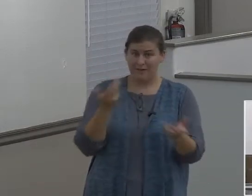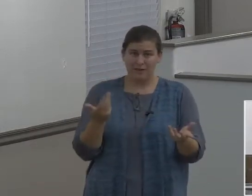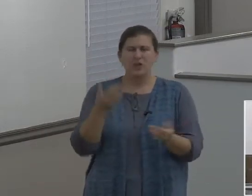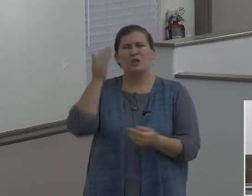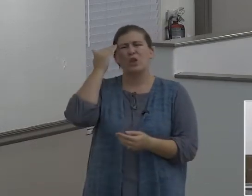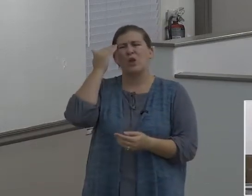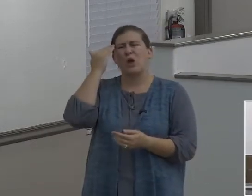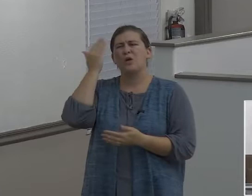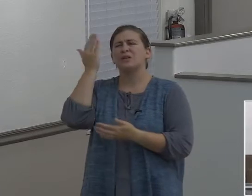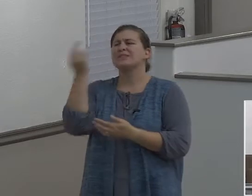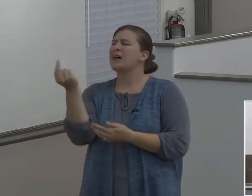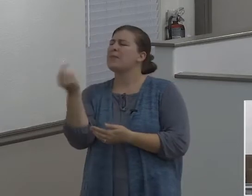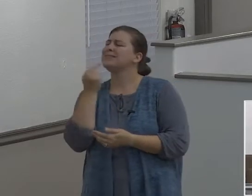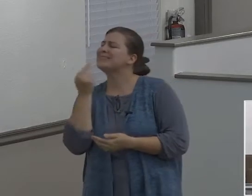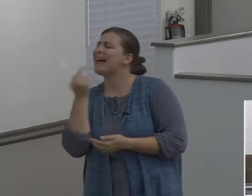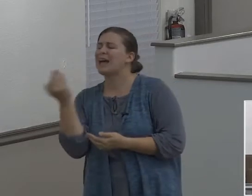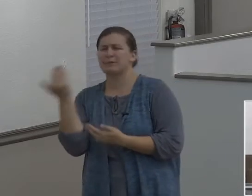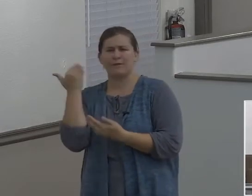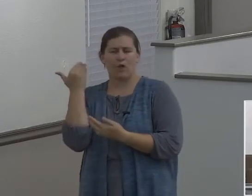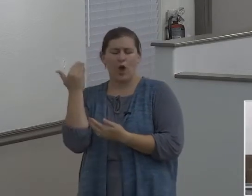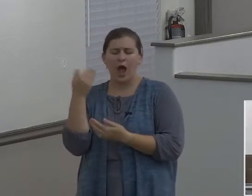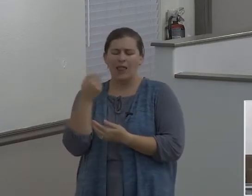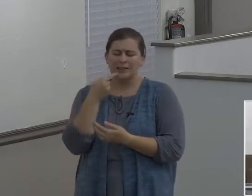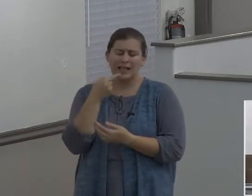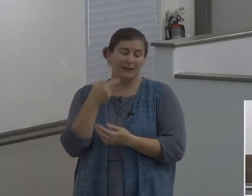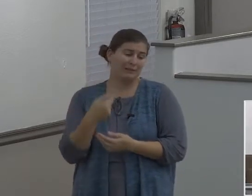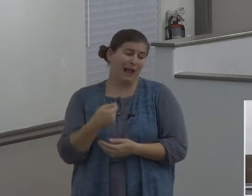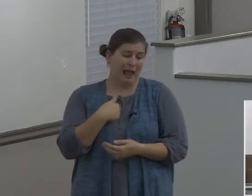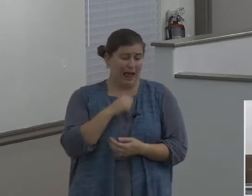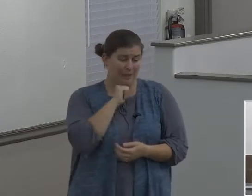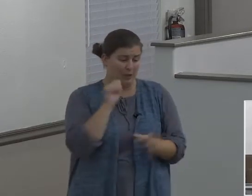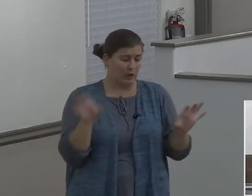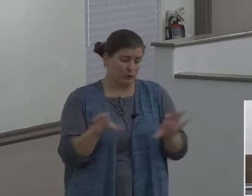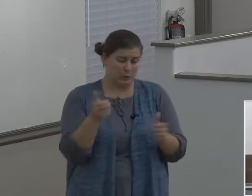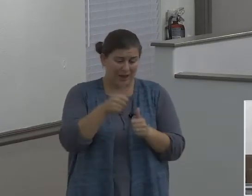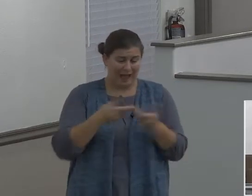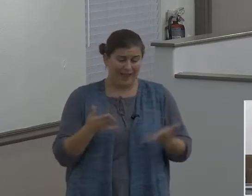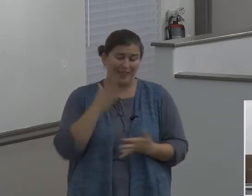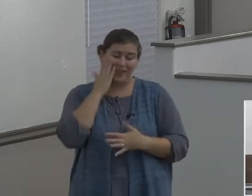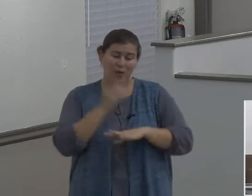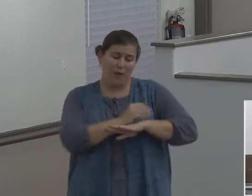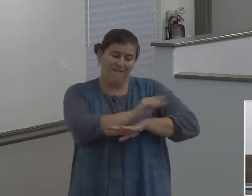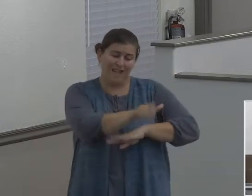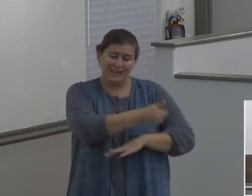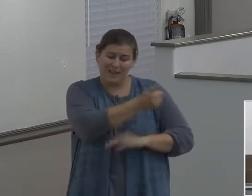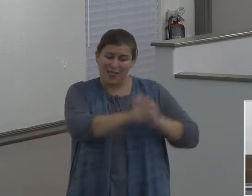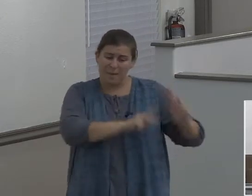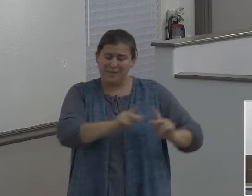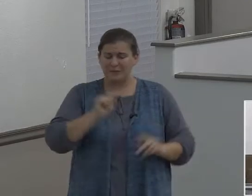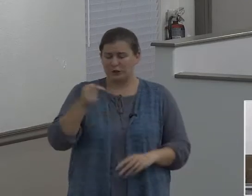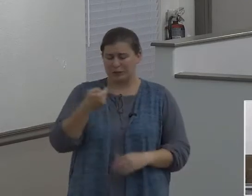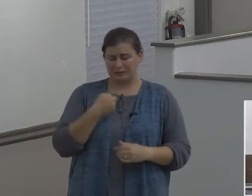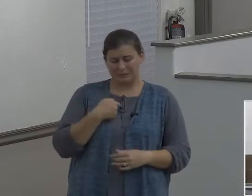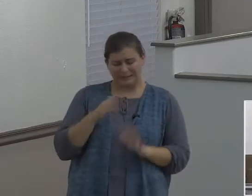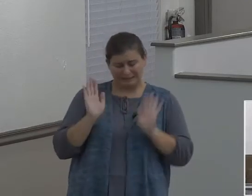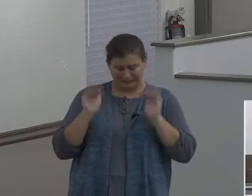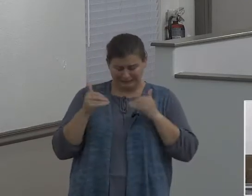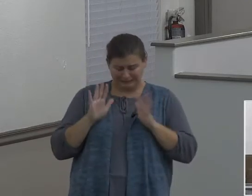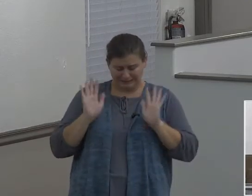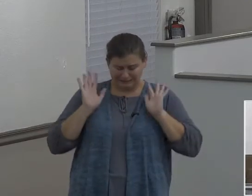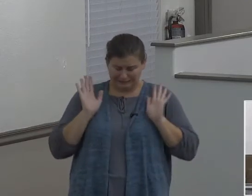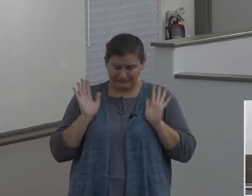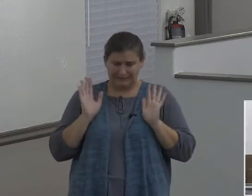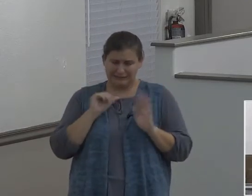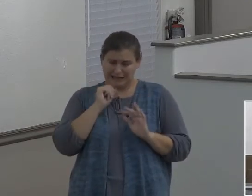say, well, listen, it's just I'm not doing anything that's going to affect anybody else. This is just me, and we know, folks,